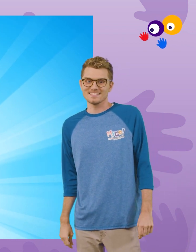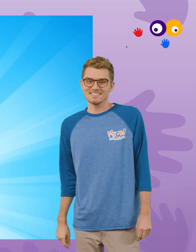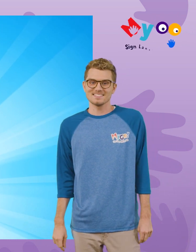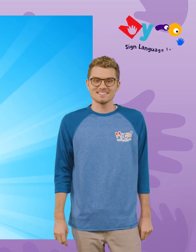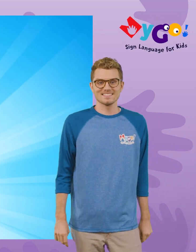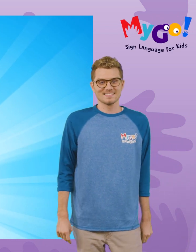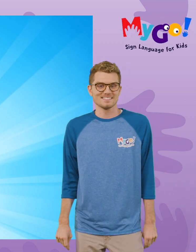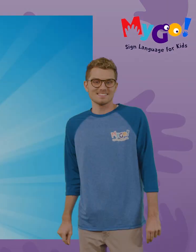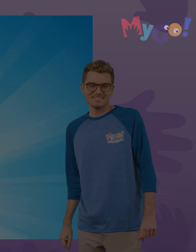Morphle!